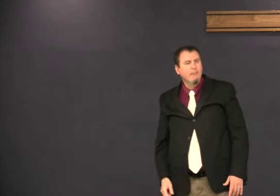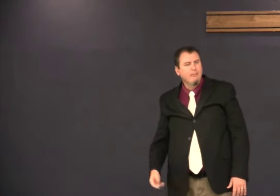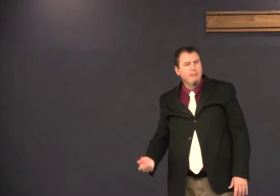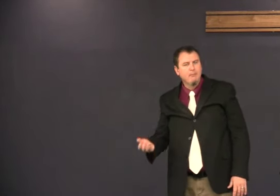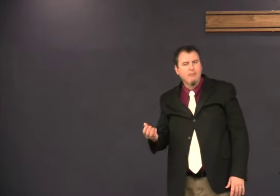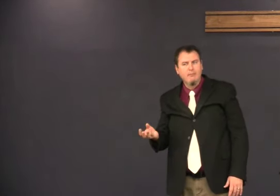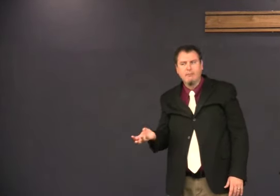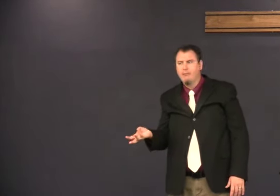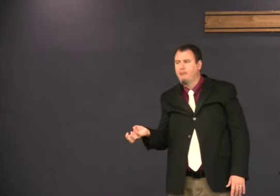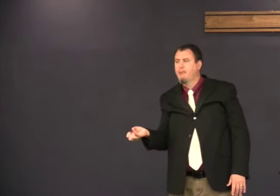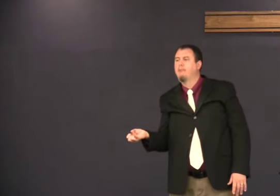he's forgiven me